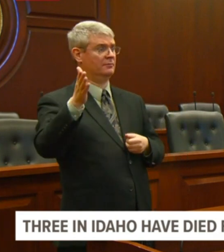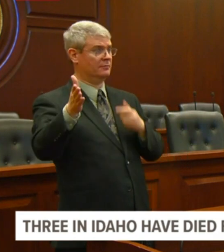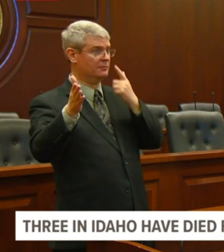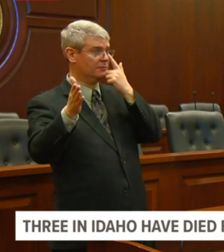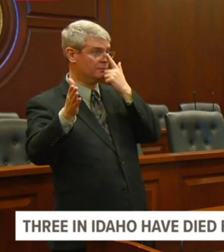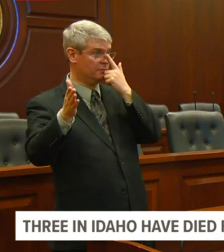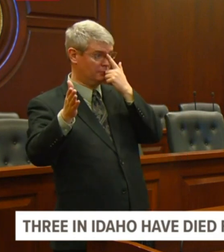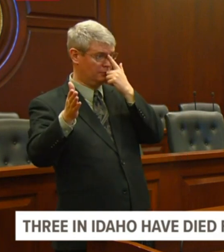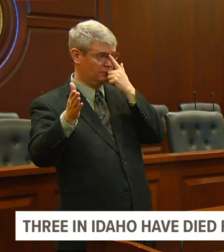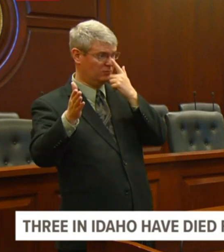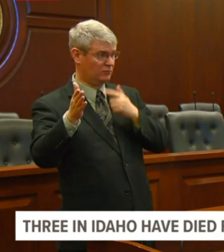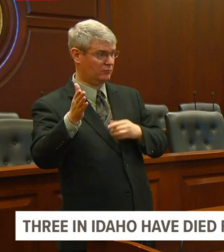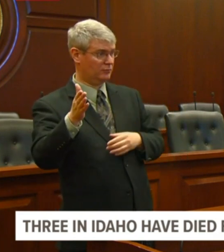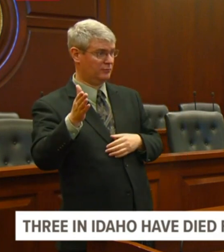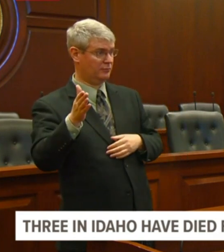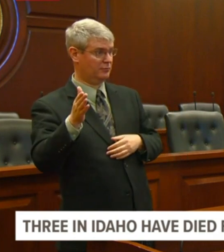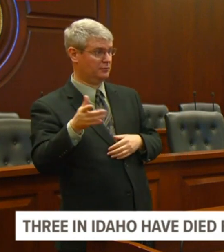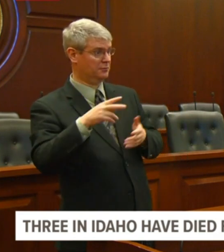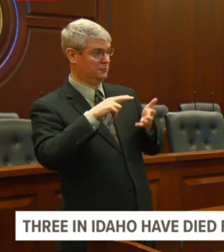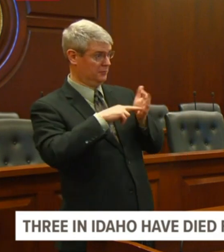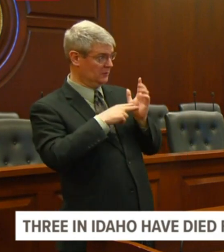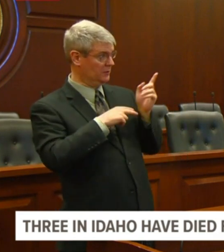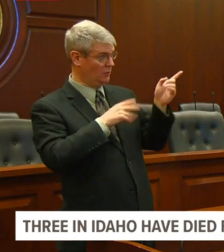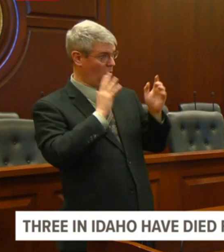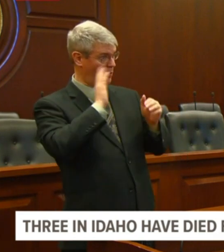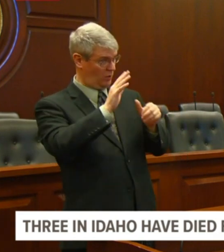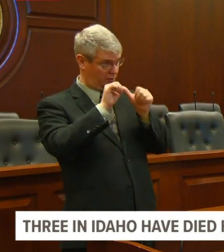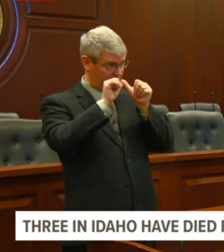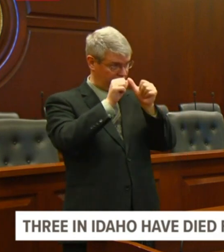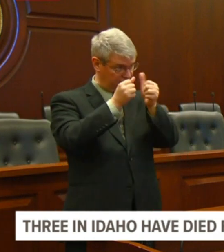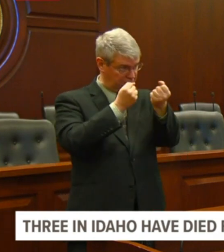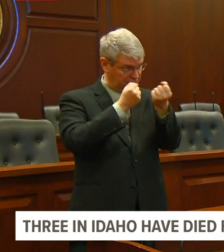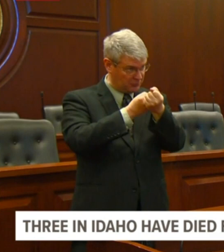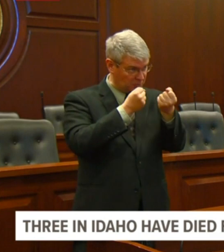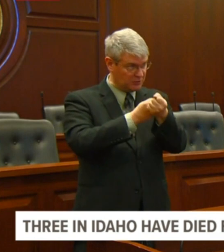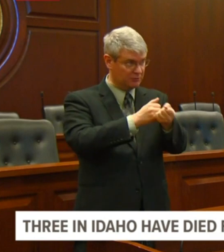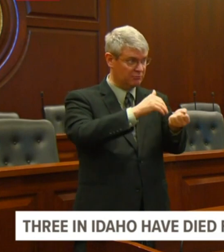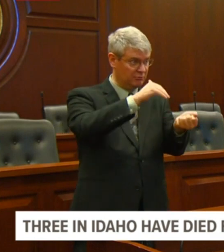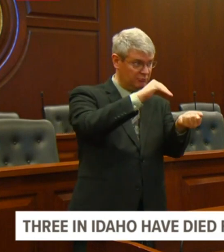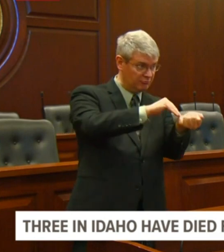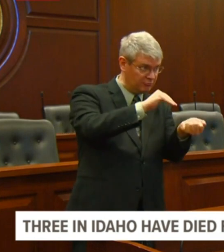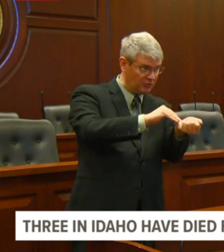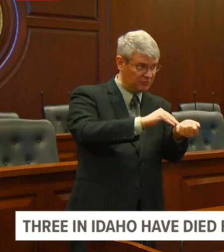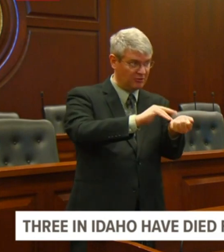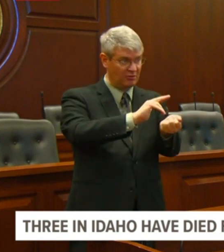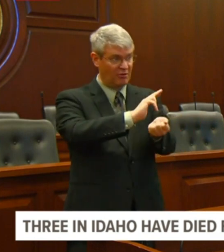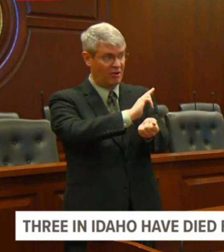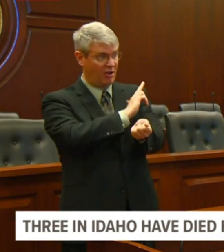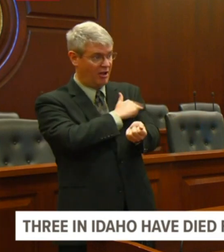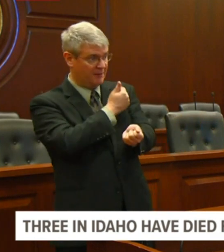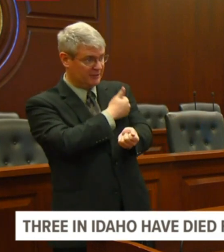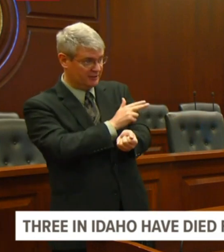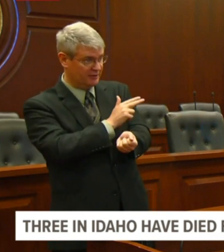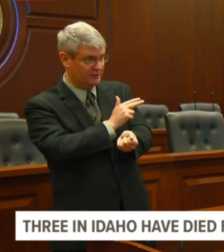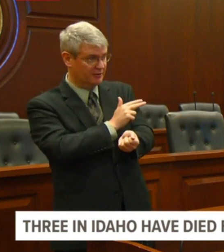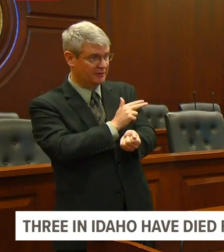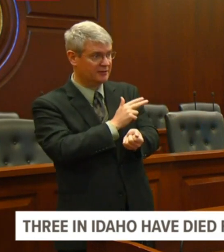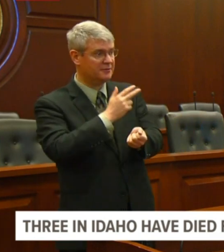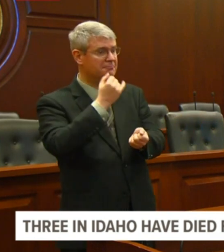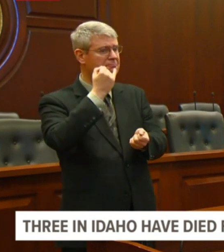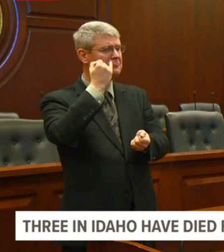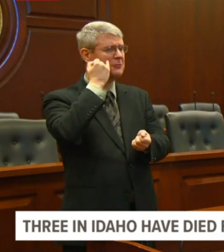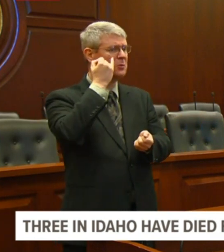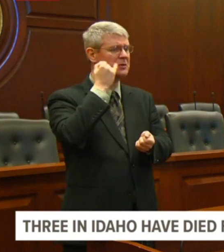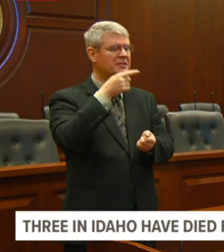to ration ventilators or other critical medicines that supplies and other contingencies are exhausted? Well, the issue of